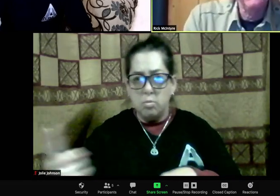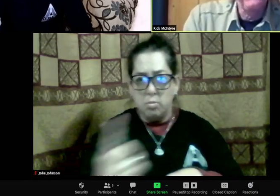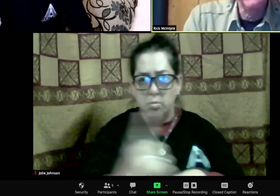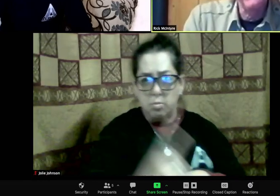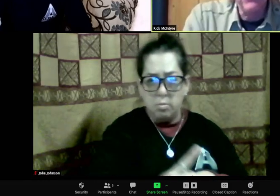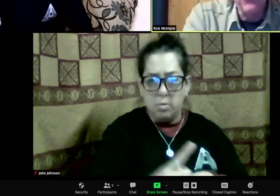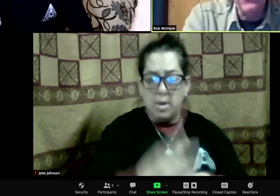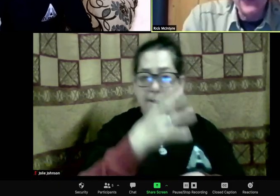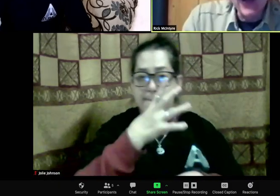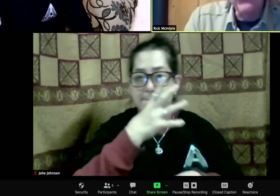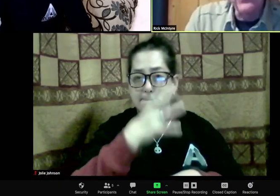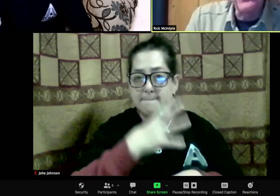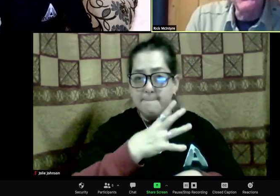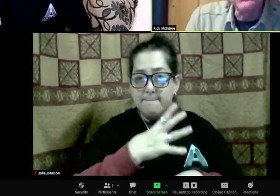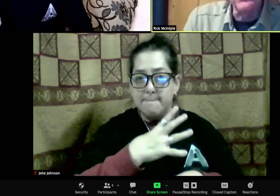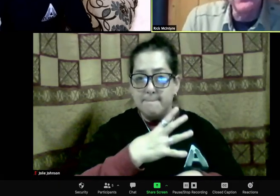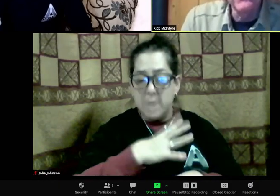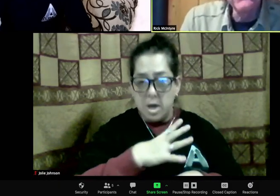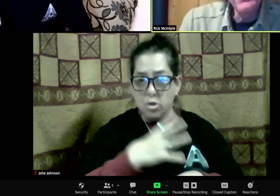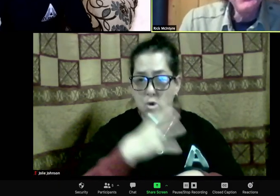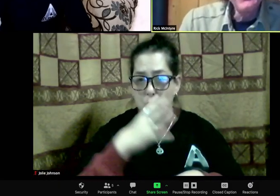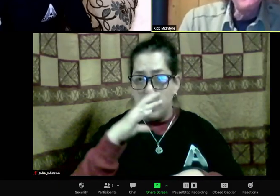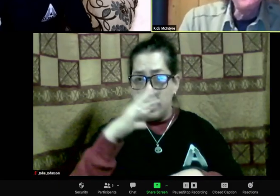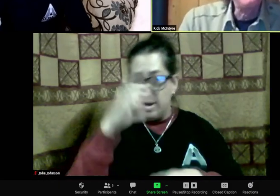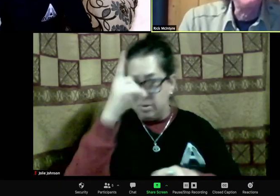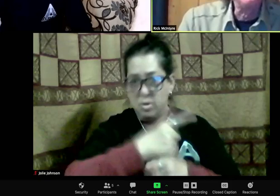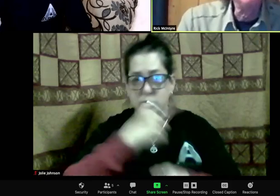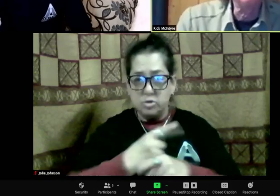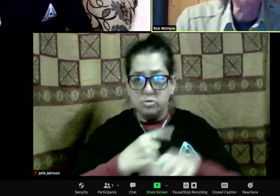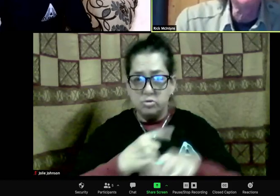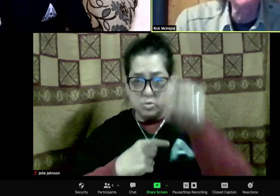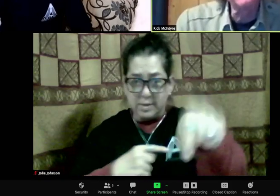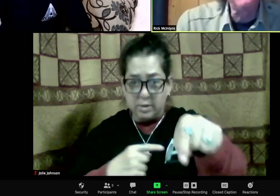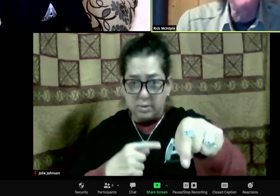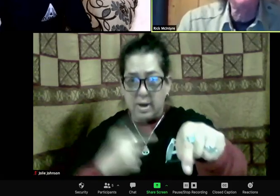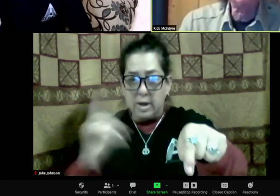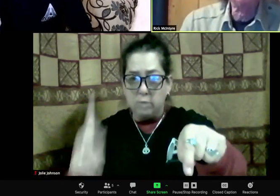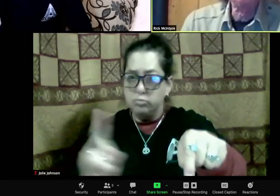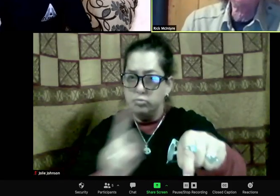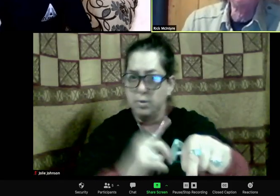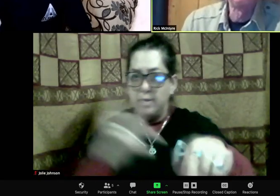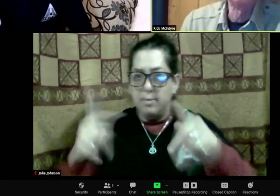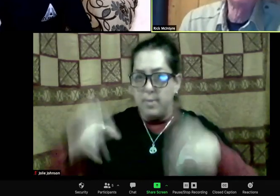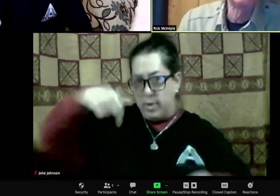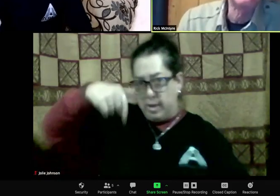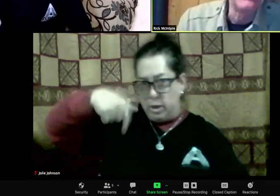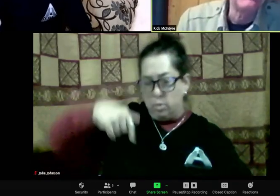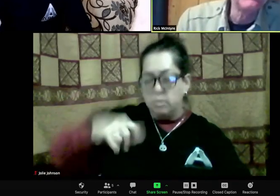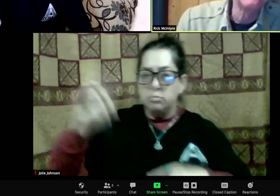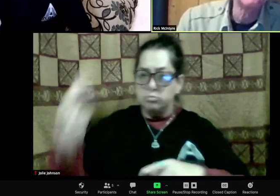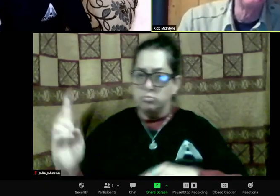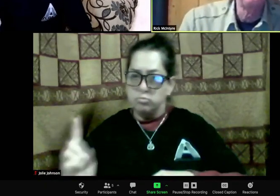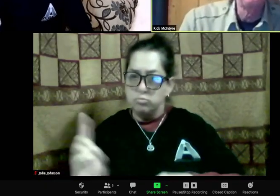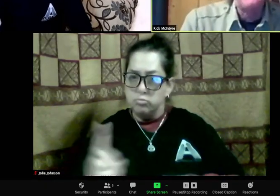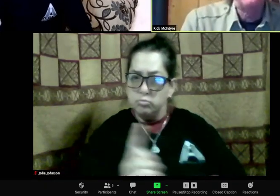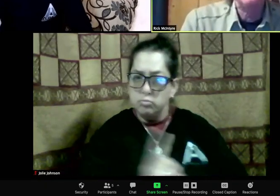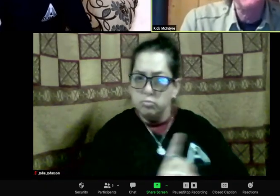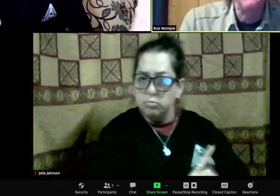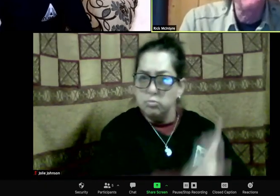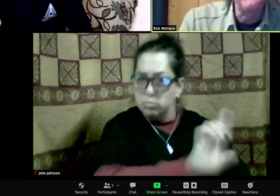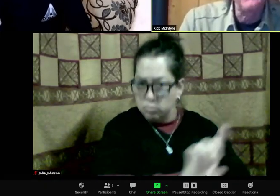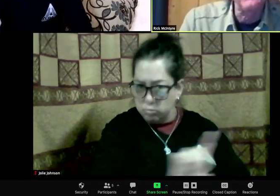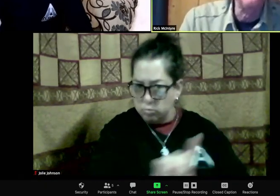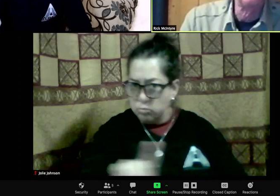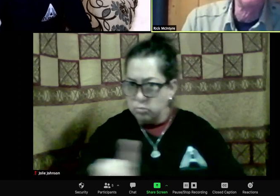could. Very, very frantic and stressed out. But on some occasions, Mark would notice a